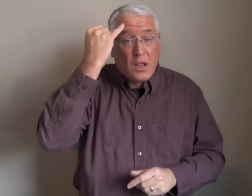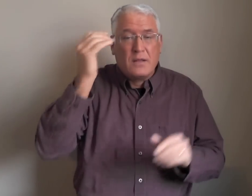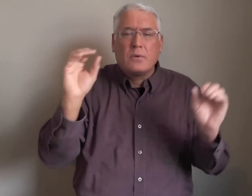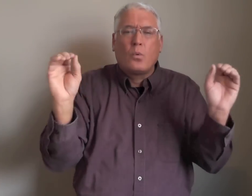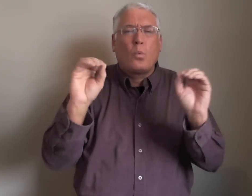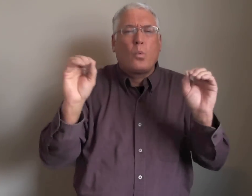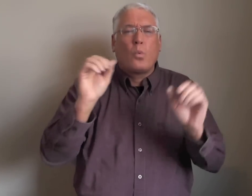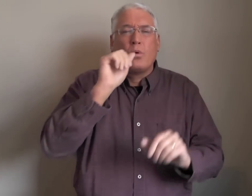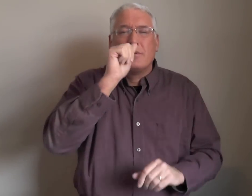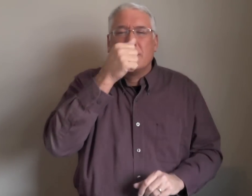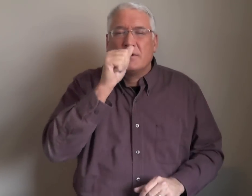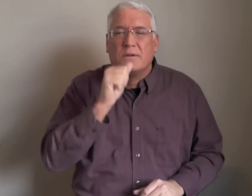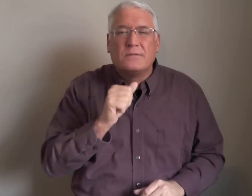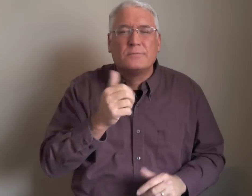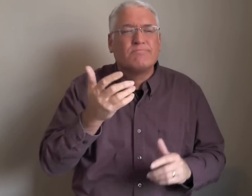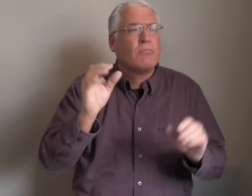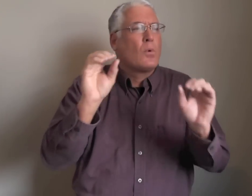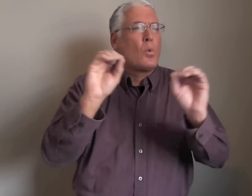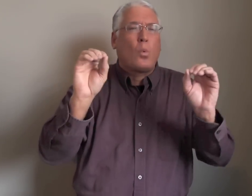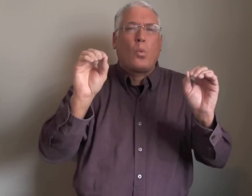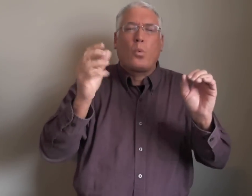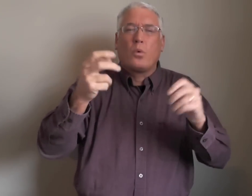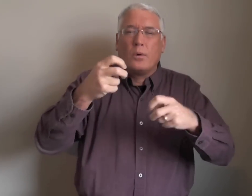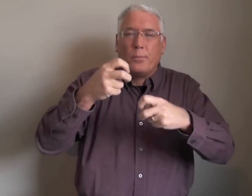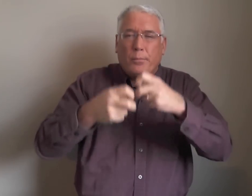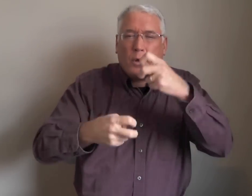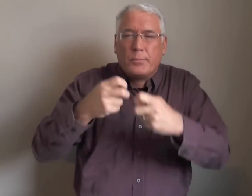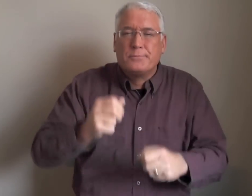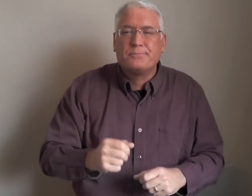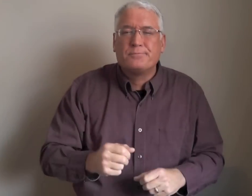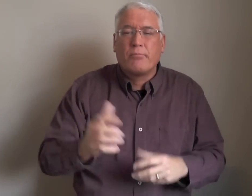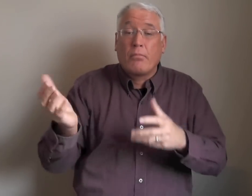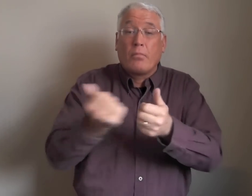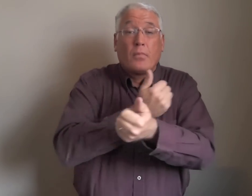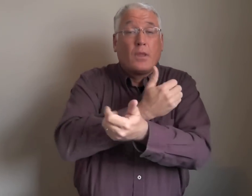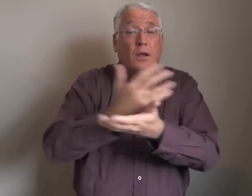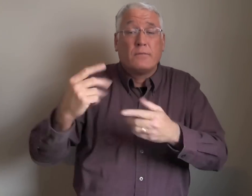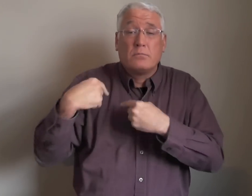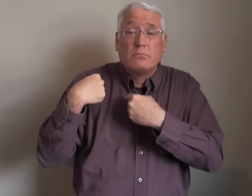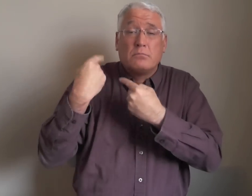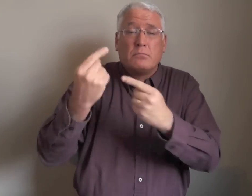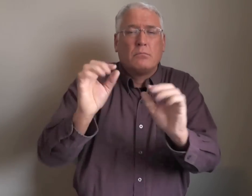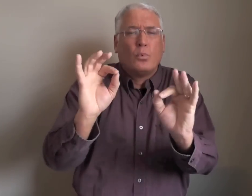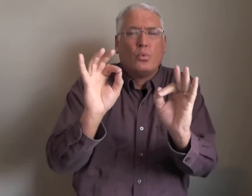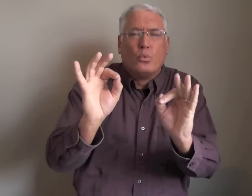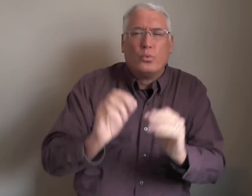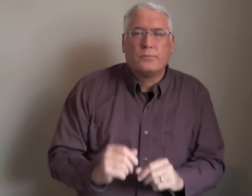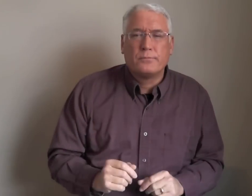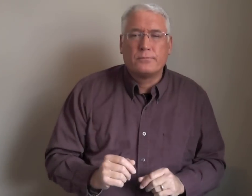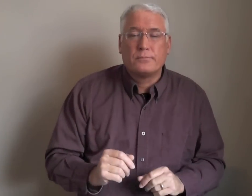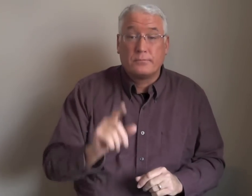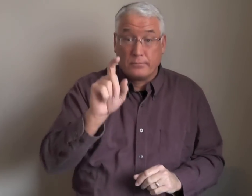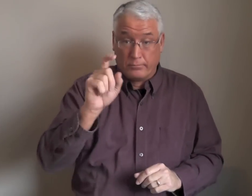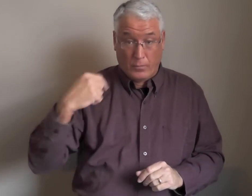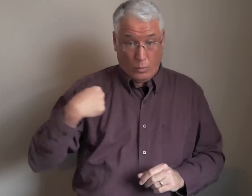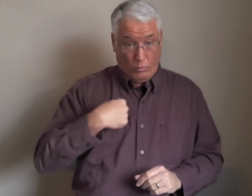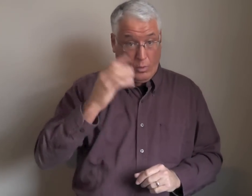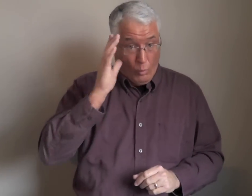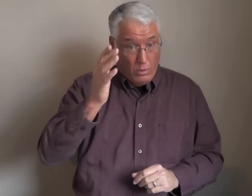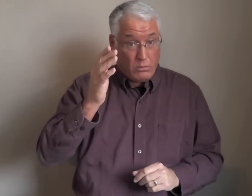God. If there was no suffering, no problems, everything went just fine. Well,